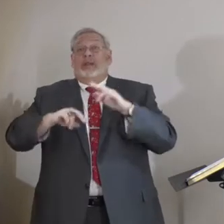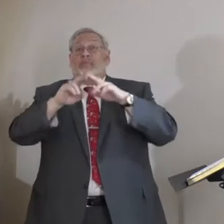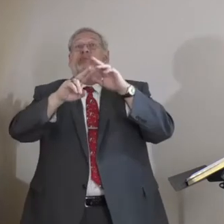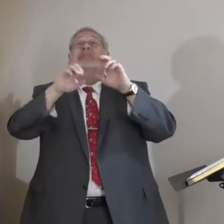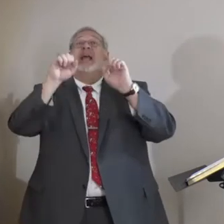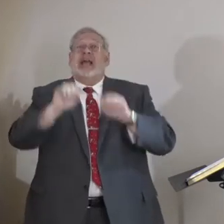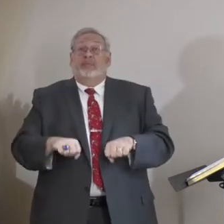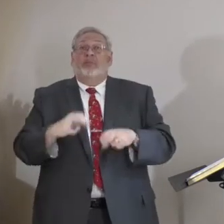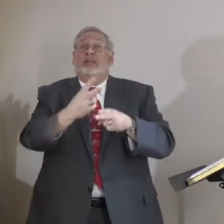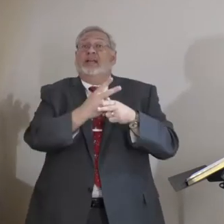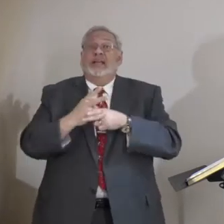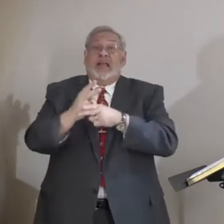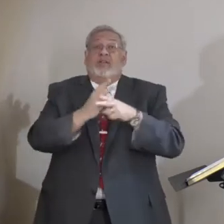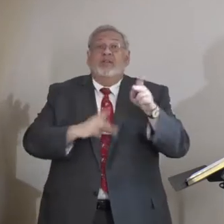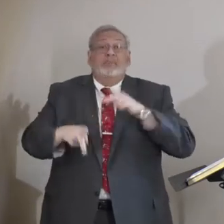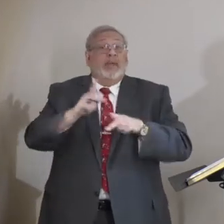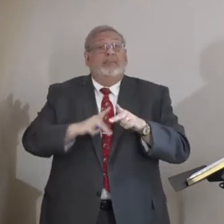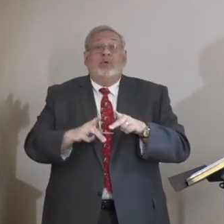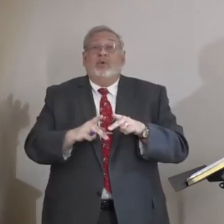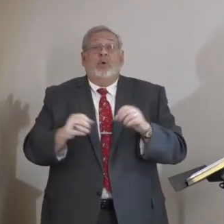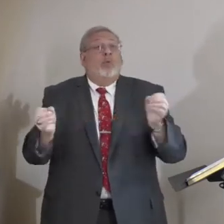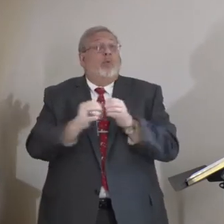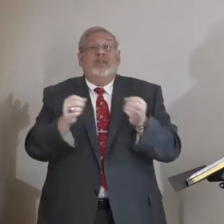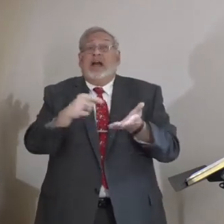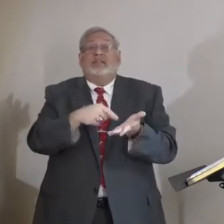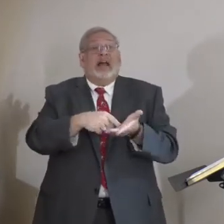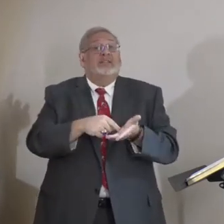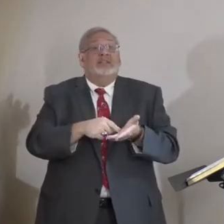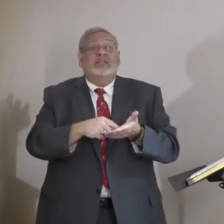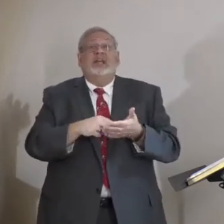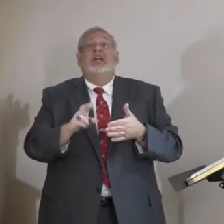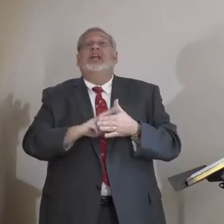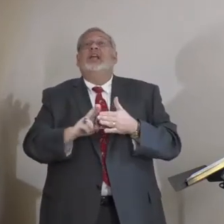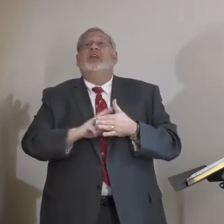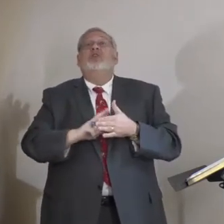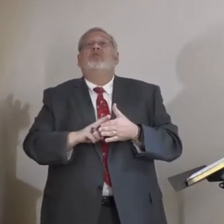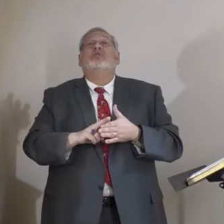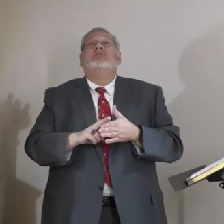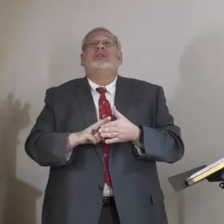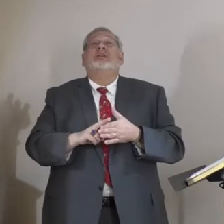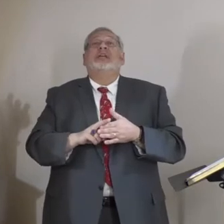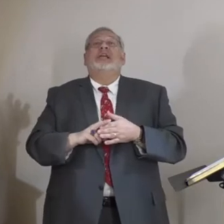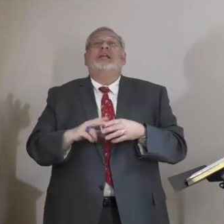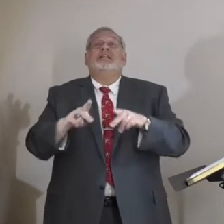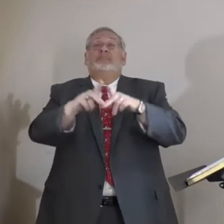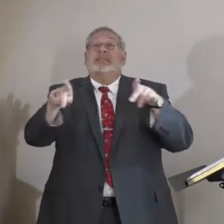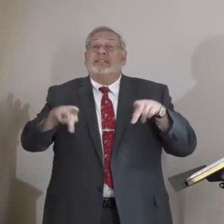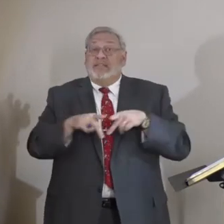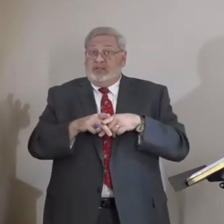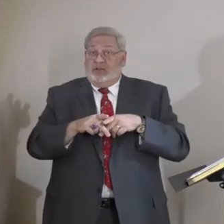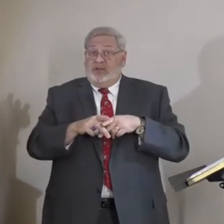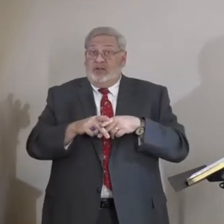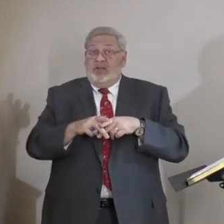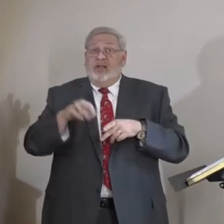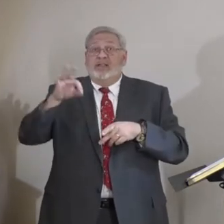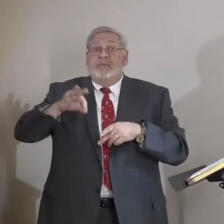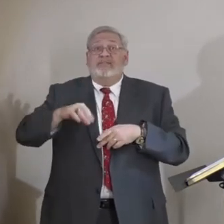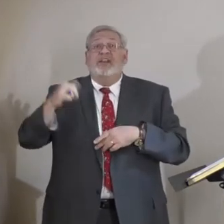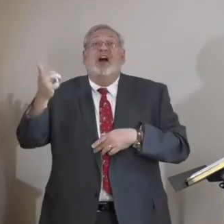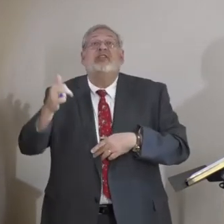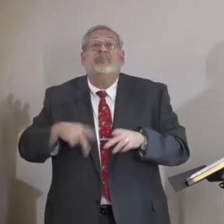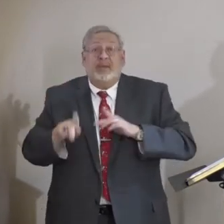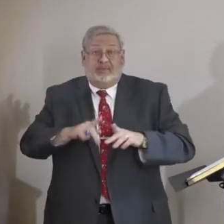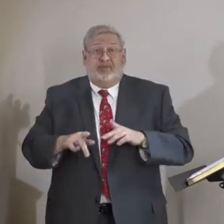care of the people without raising his taxes. In fact, he used his office to benefit others and not himself.